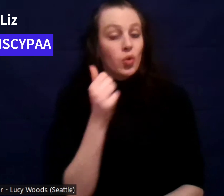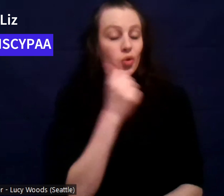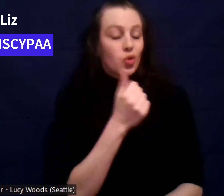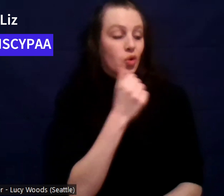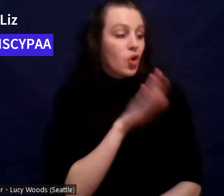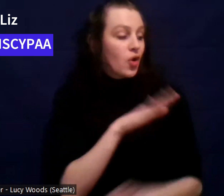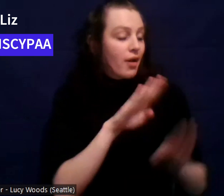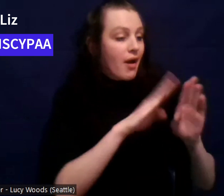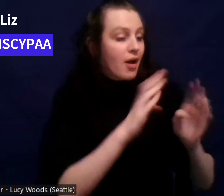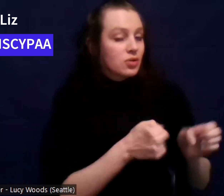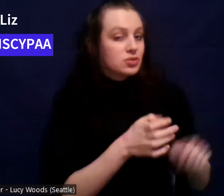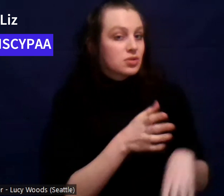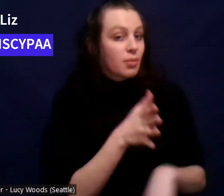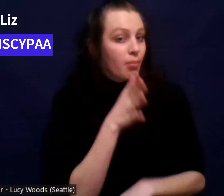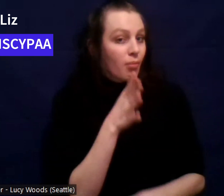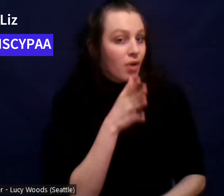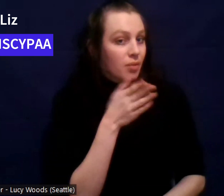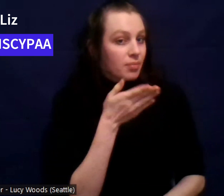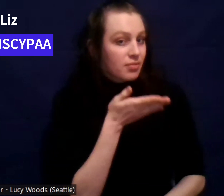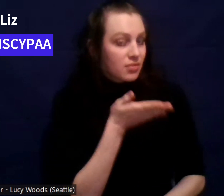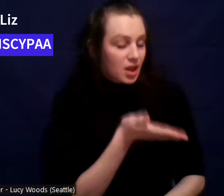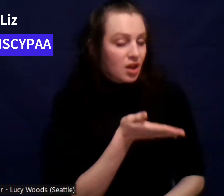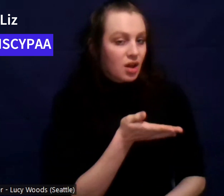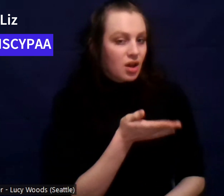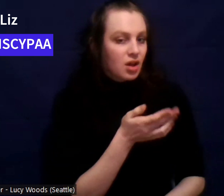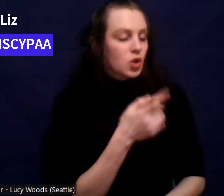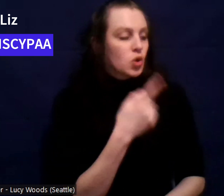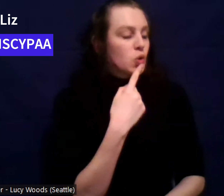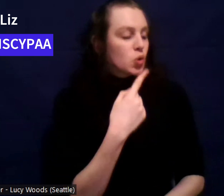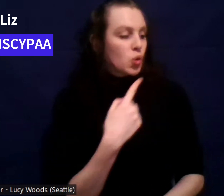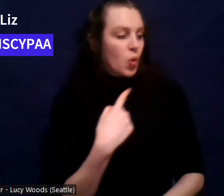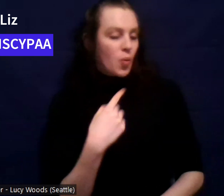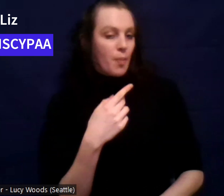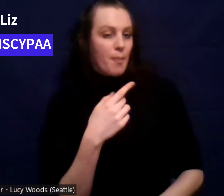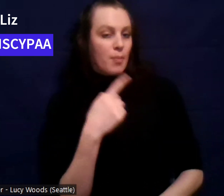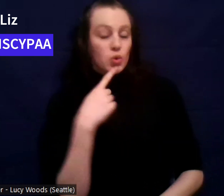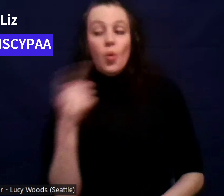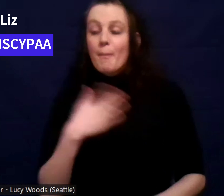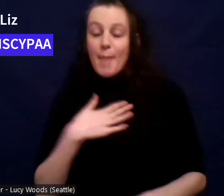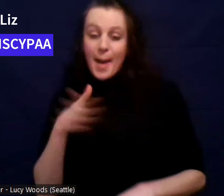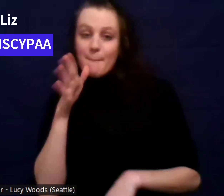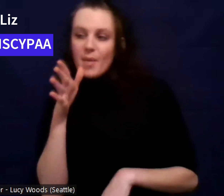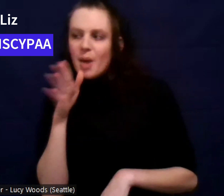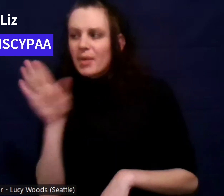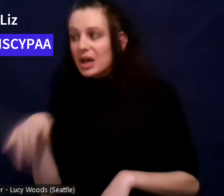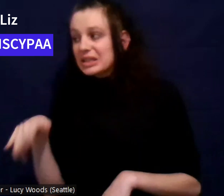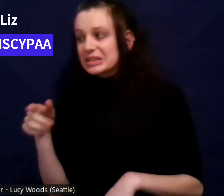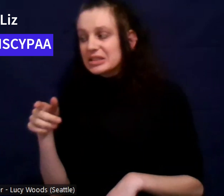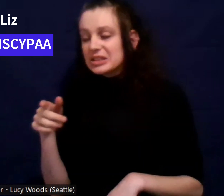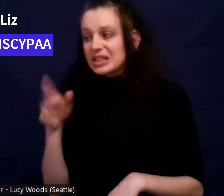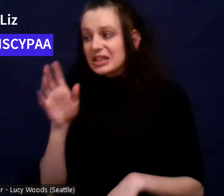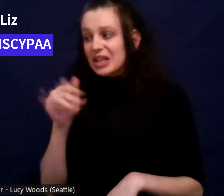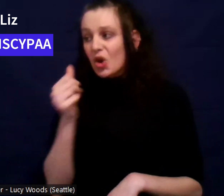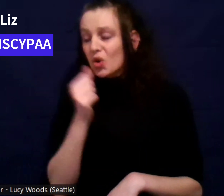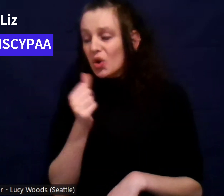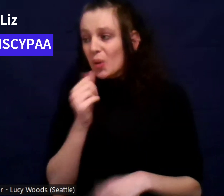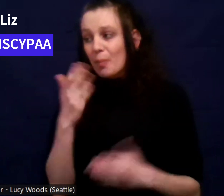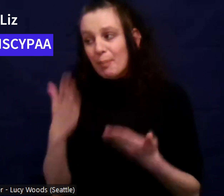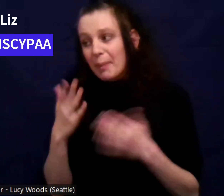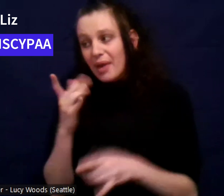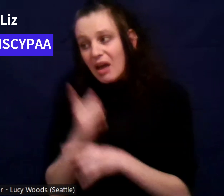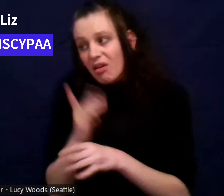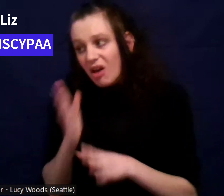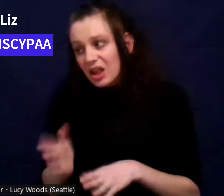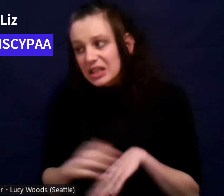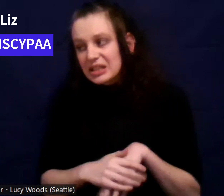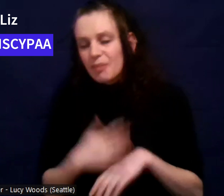she like told my mom, like your daughter might be an alcoholic. And my mom got so pissed at that because she was probably like, I don't want another one of her dad. Um, so